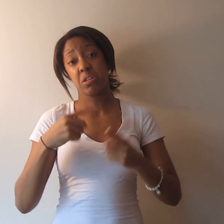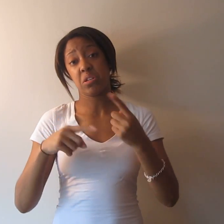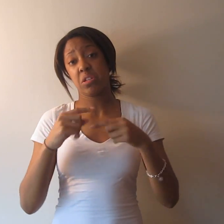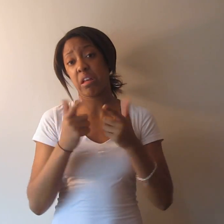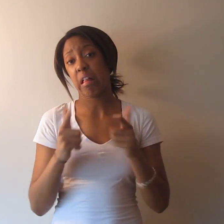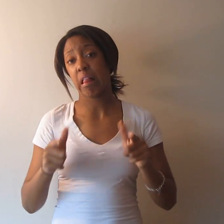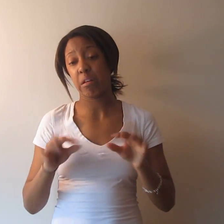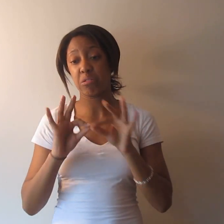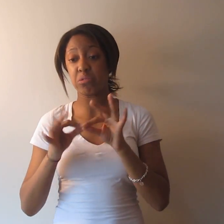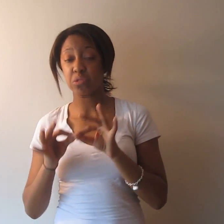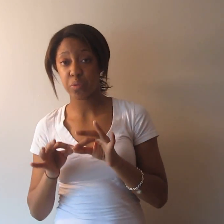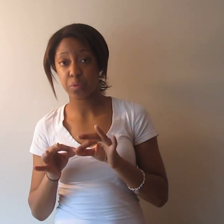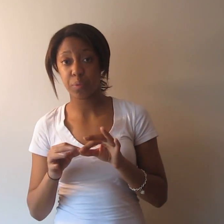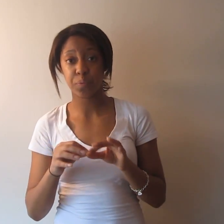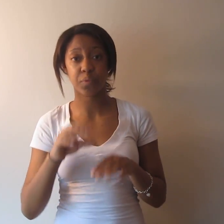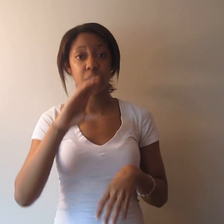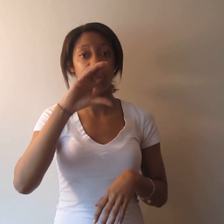Record and transcribing meetings.